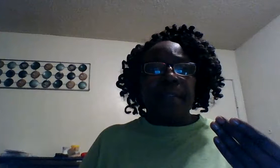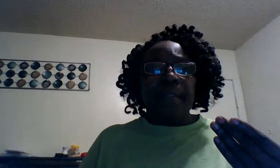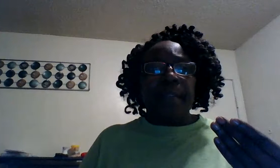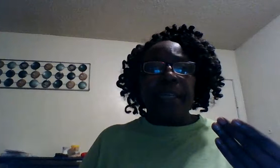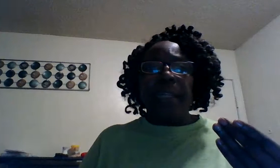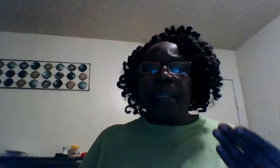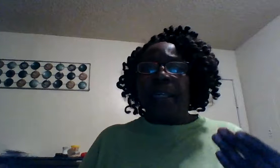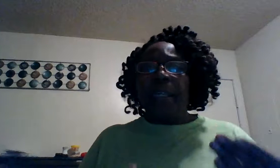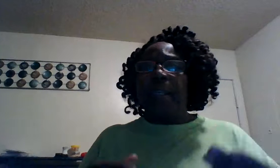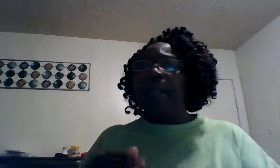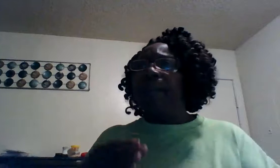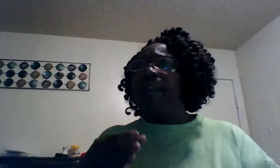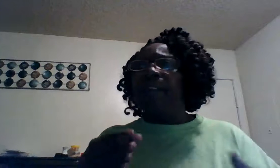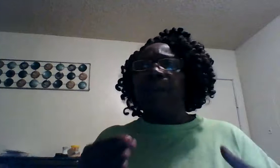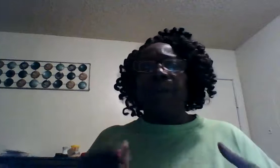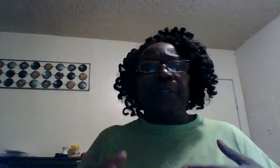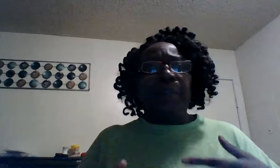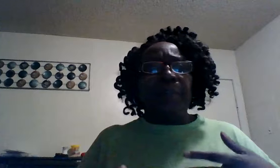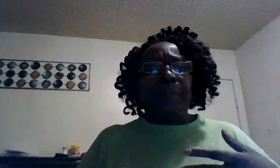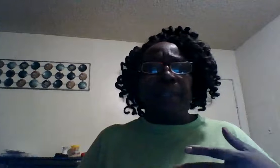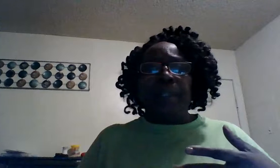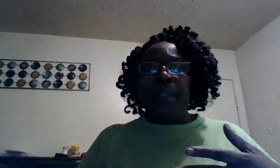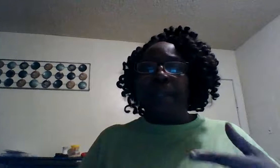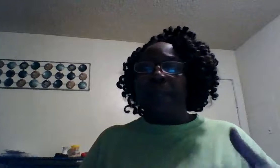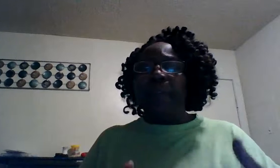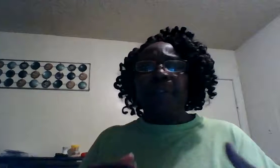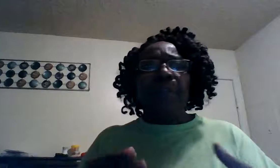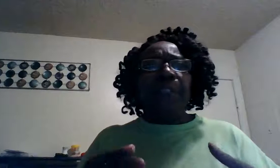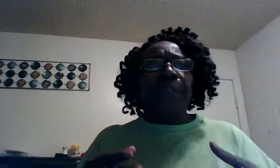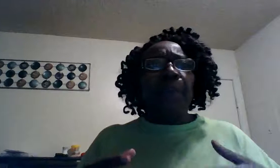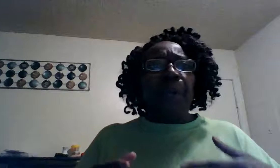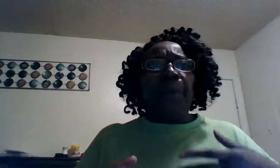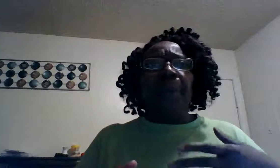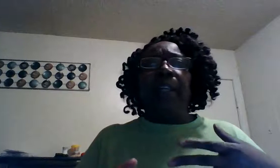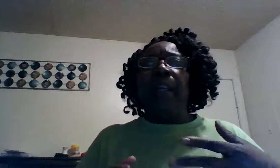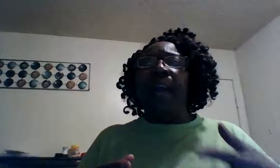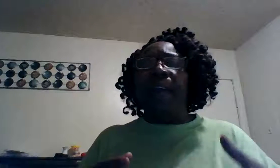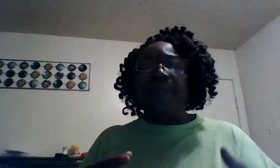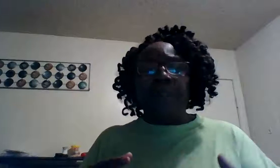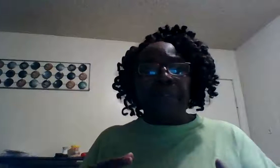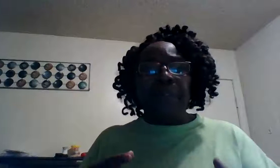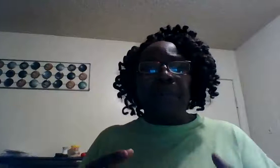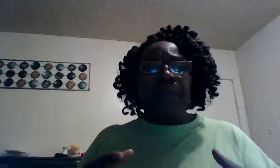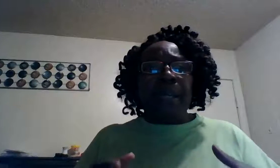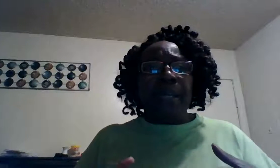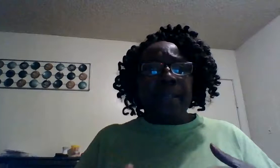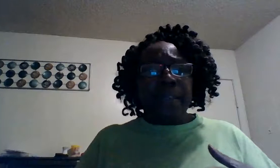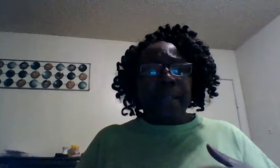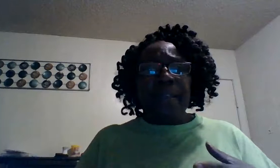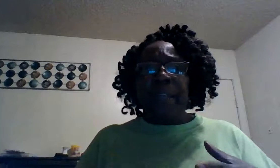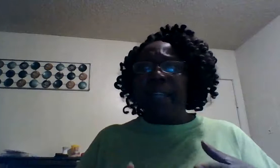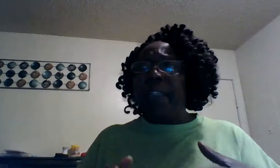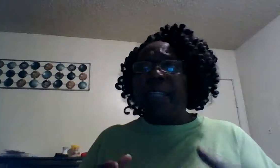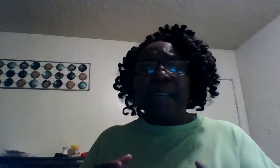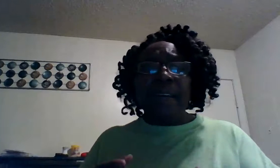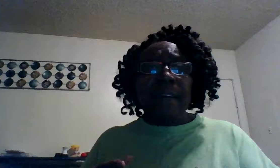then he loving on you he loving on you because he breathed life within you in another day that's love